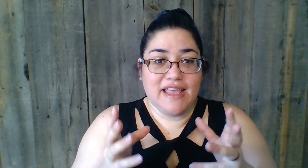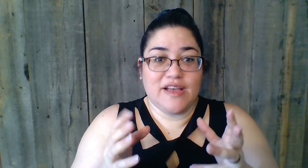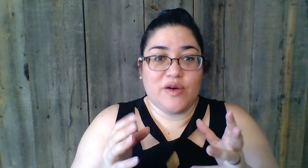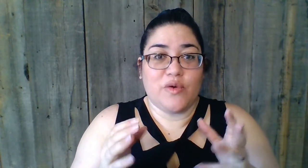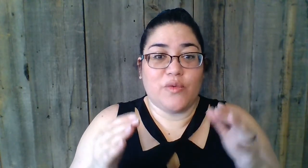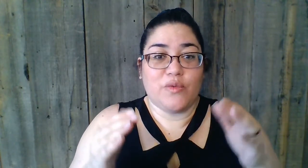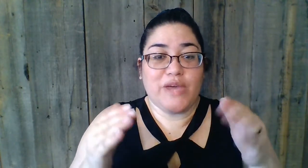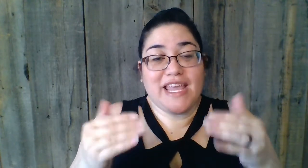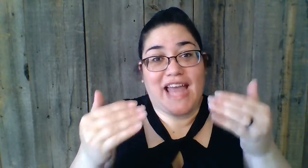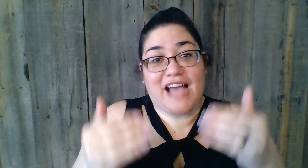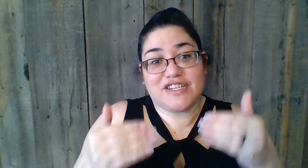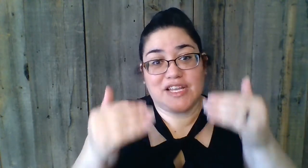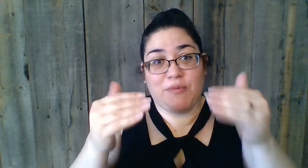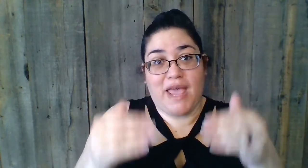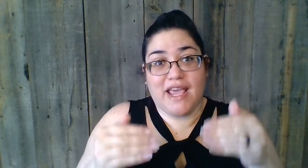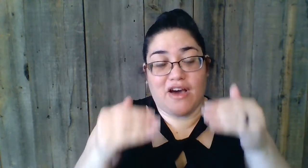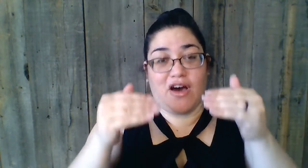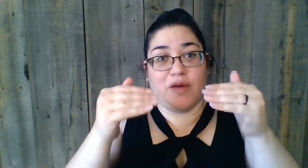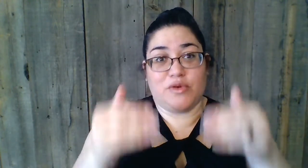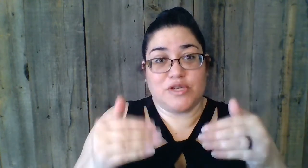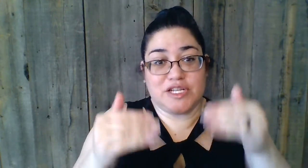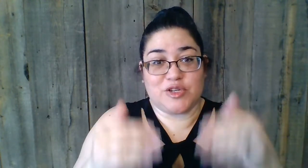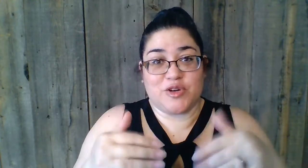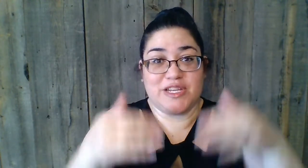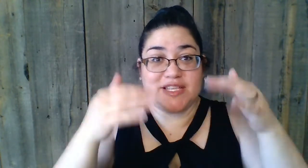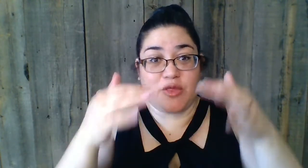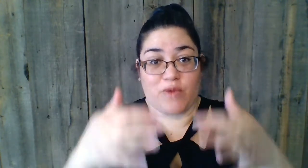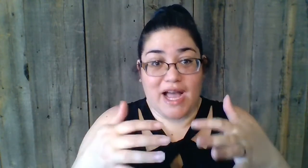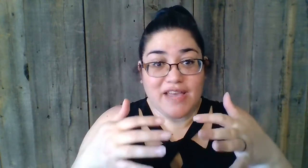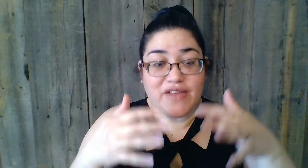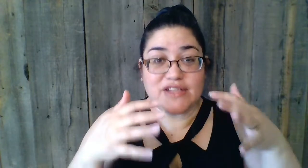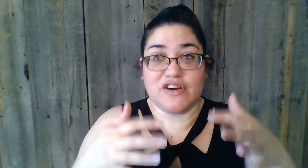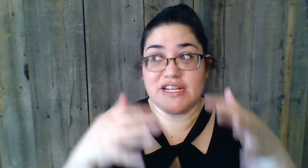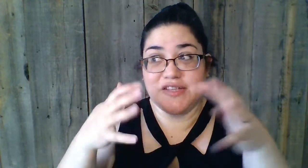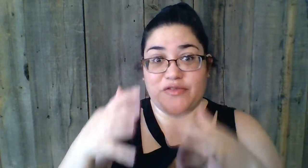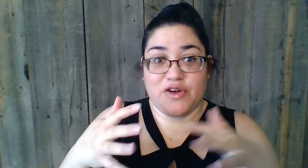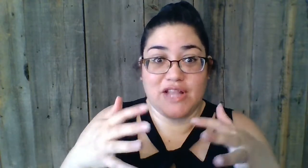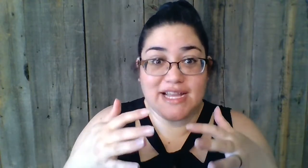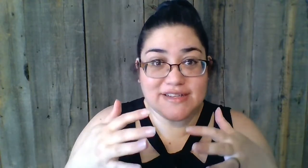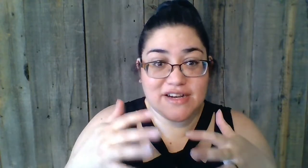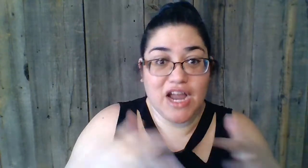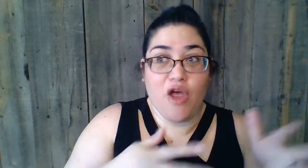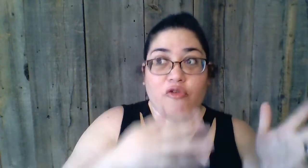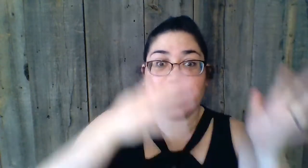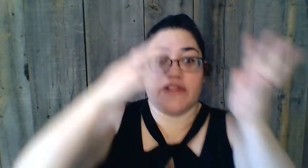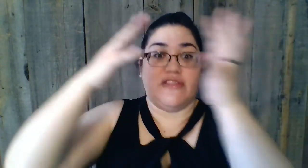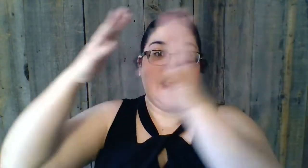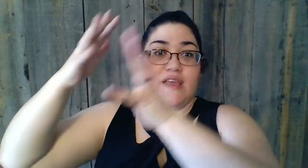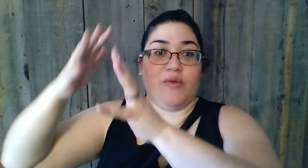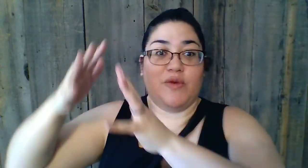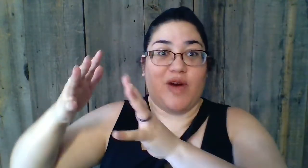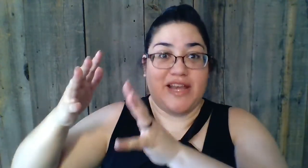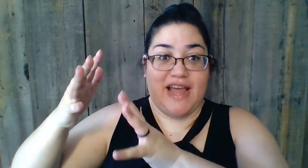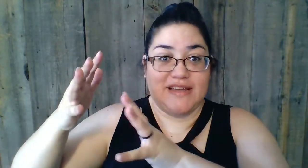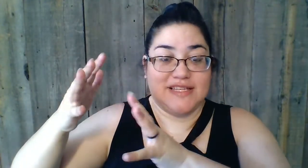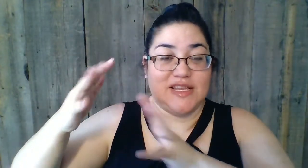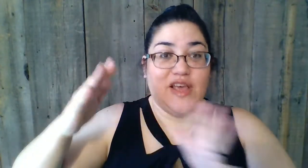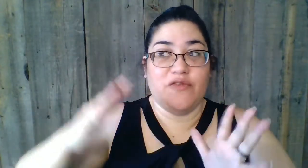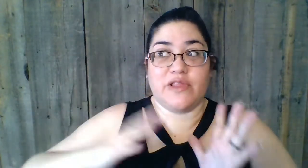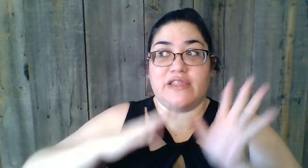We can actually make our bullshit stories thrive and turn into fertilizer for the thing we want next, for the